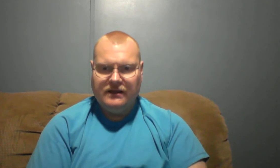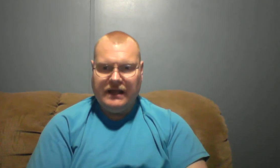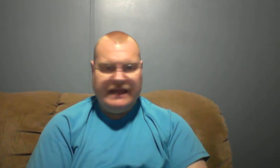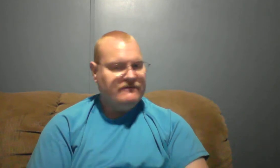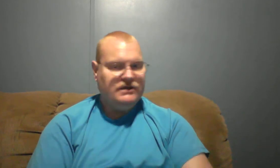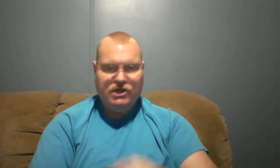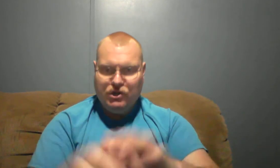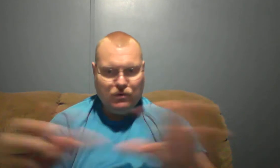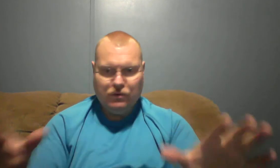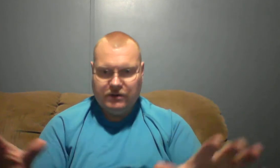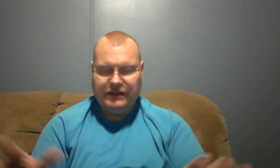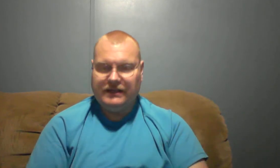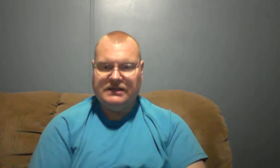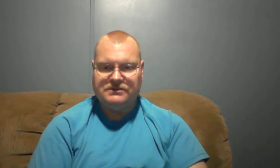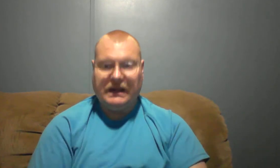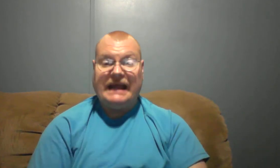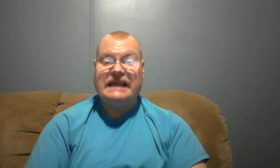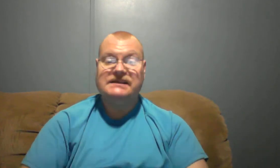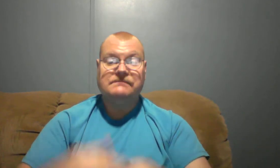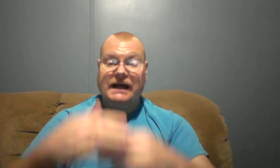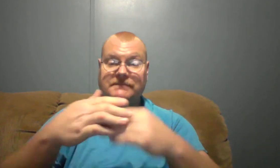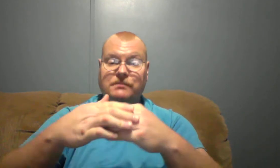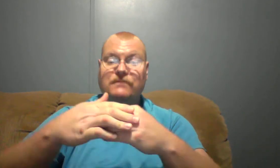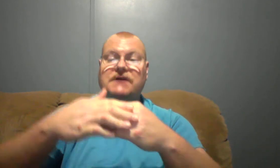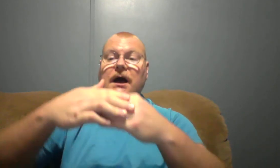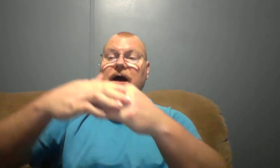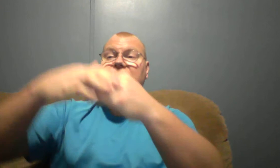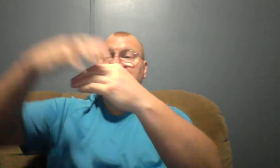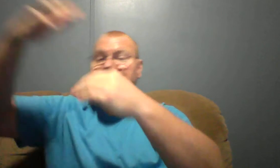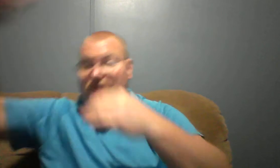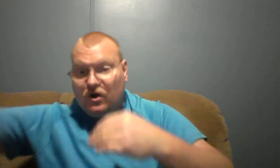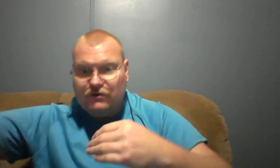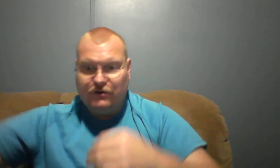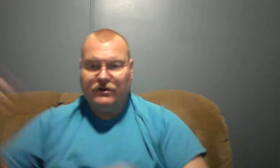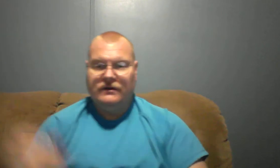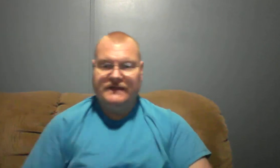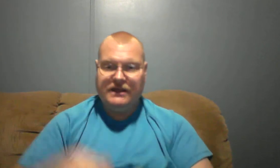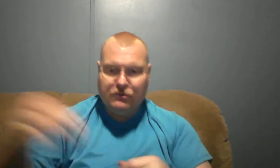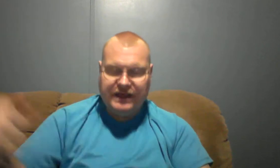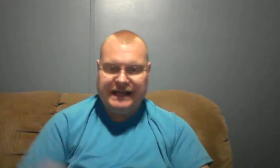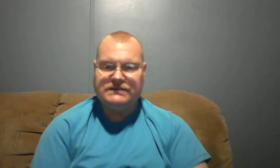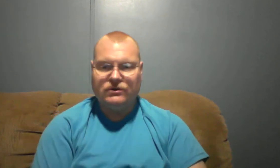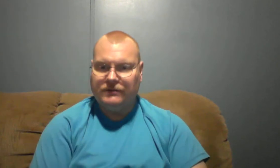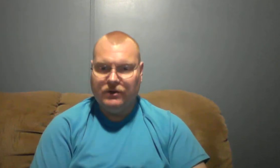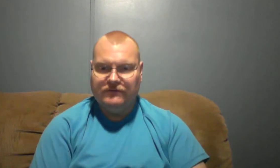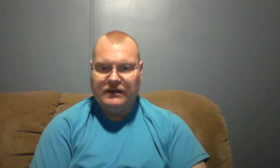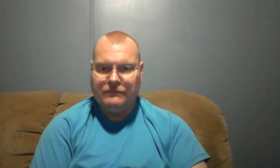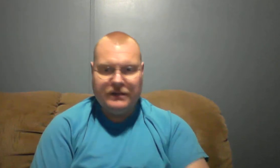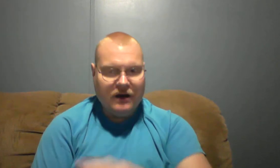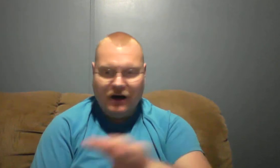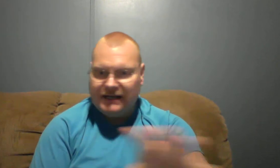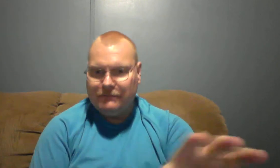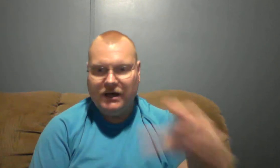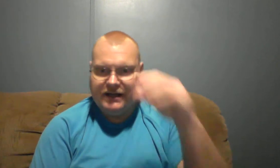Even you get spread. And he sometimes moves further than you think he's going to move, beyond abundance.